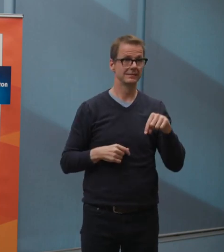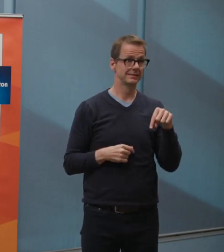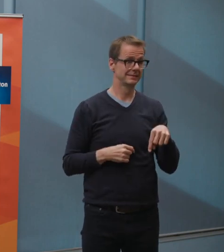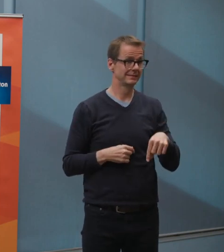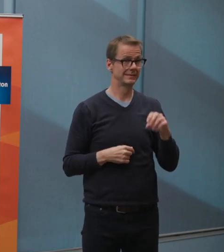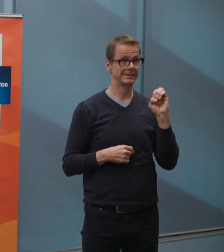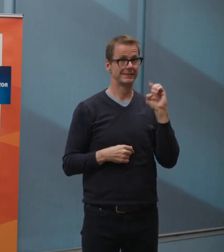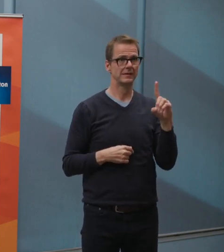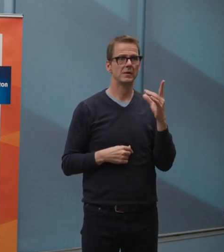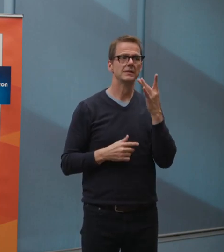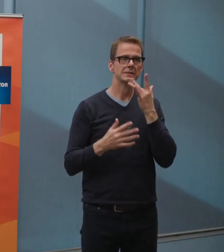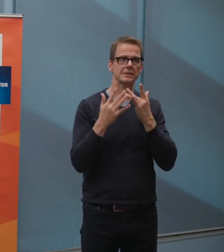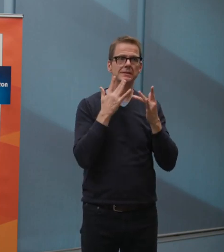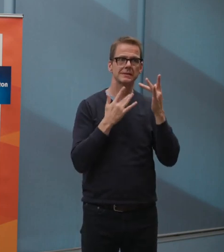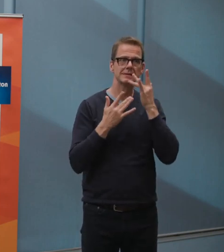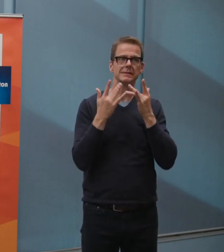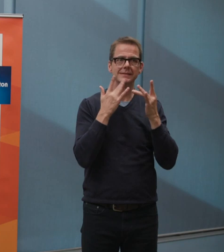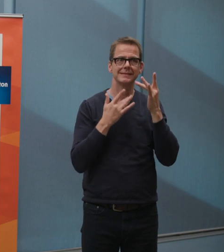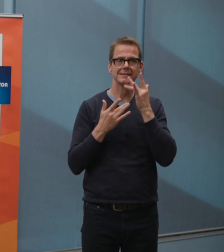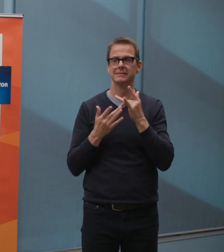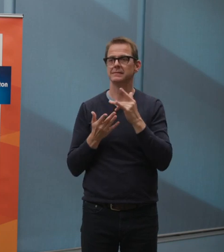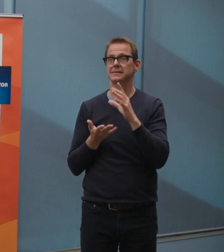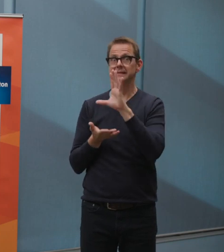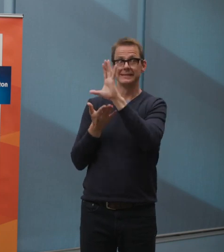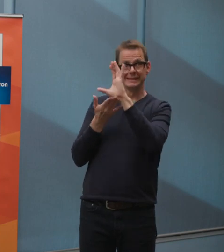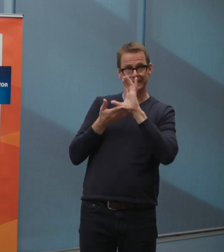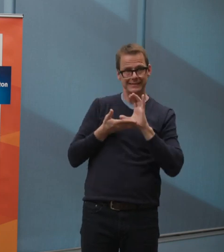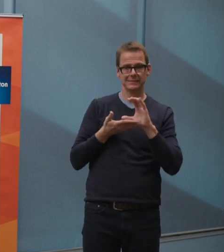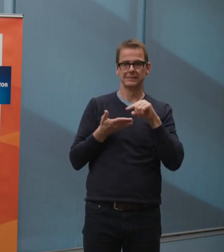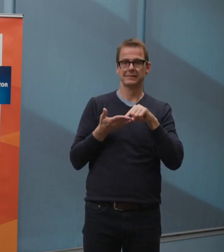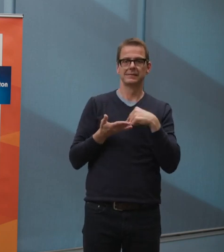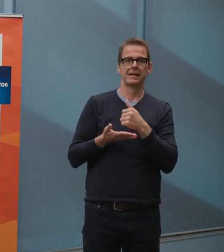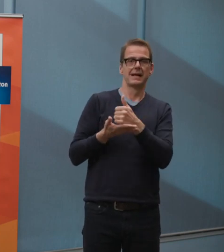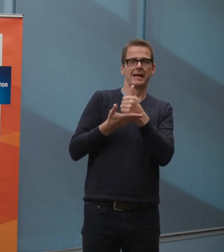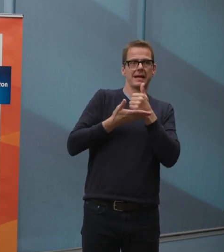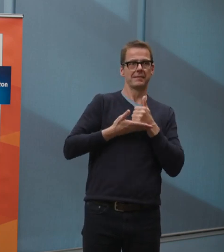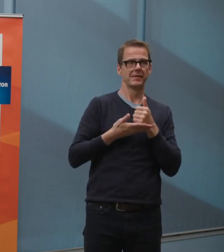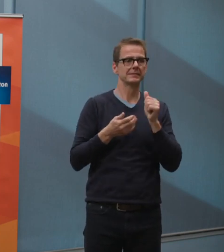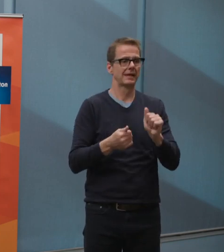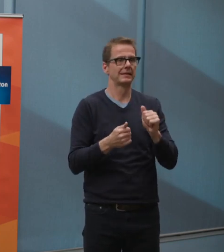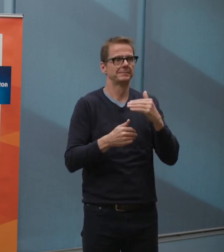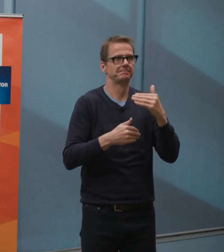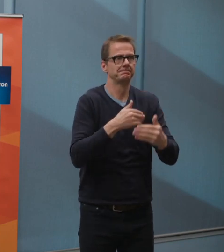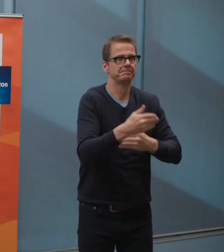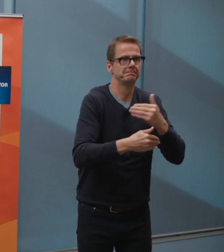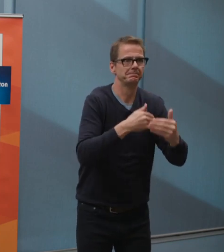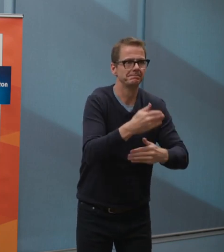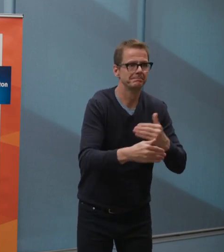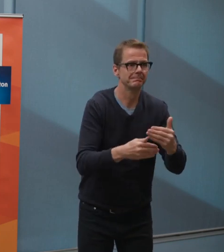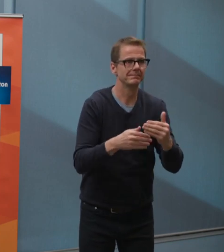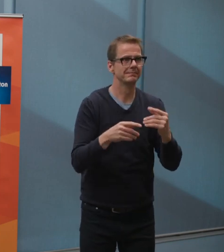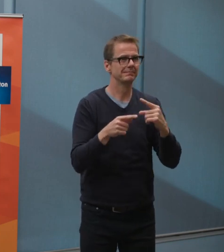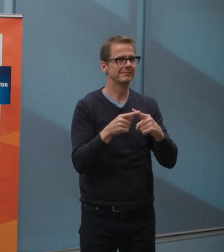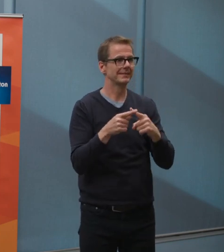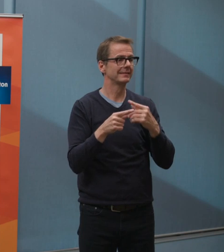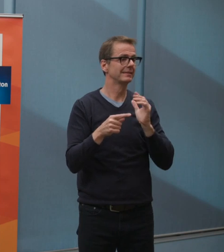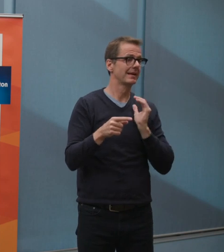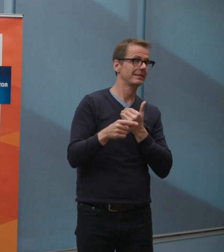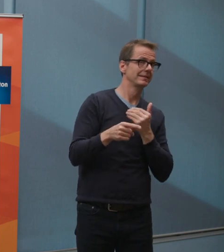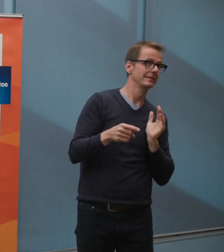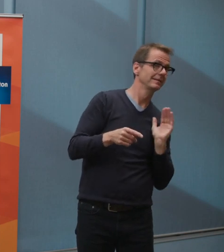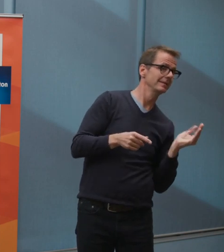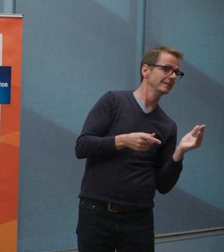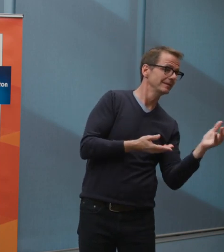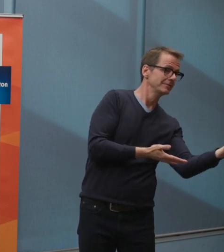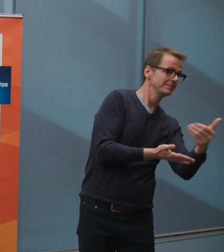backstop to help our City relieve the extraordinary revenue and cost hits incurred as a result of this pandemic. Residents and